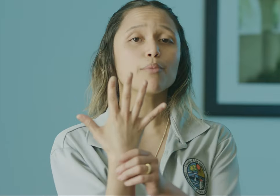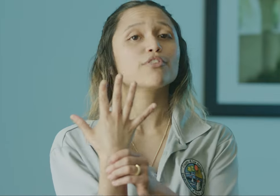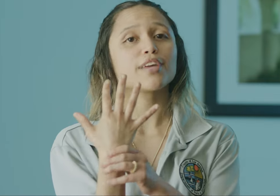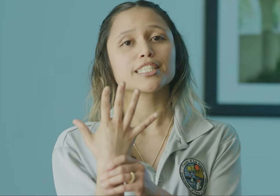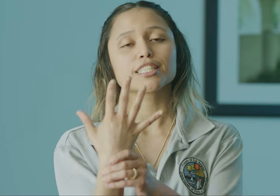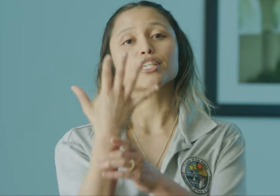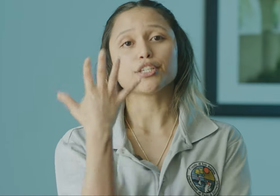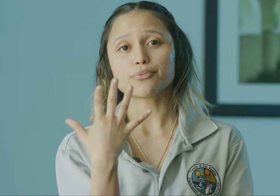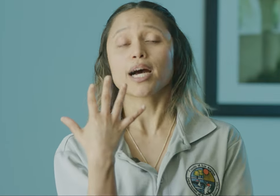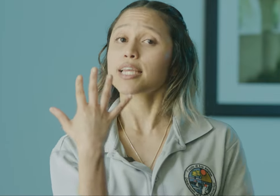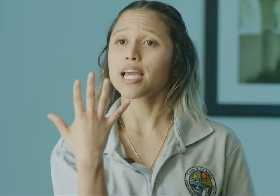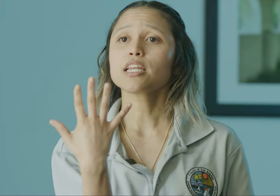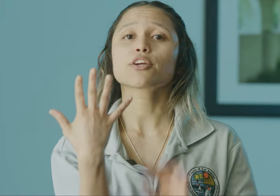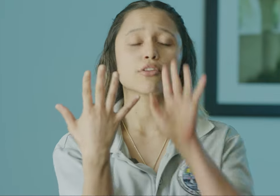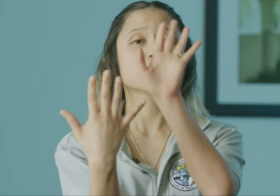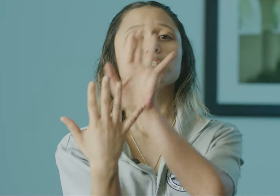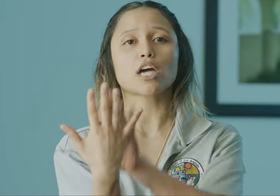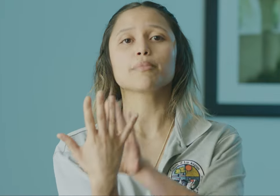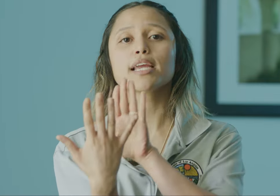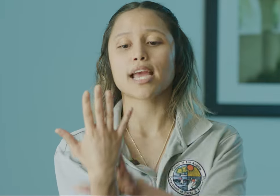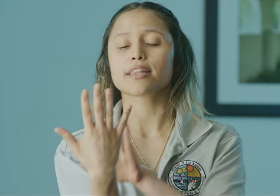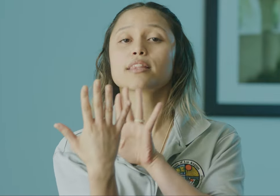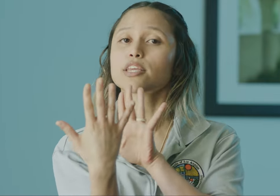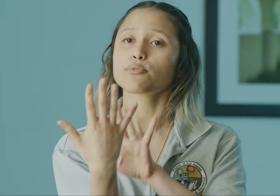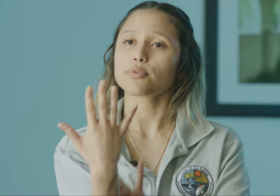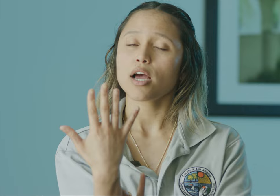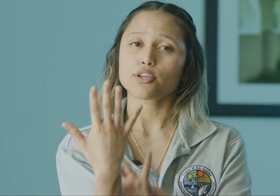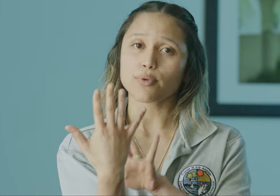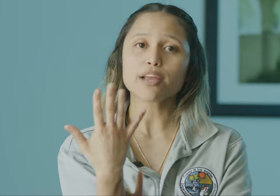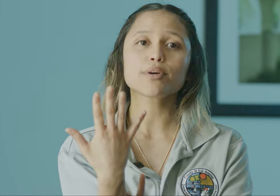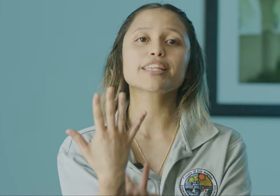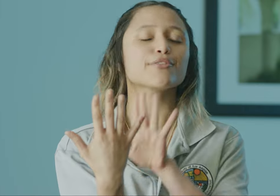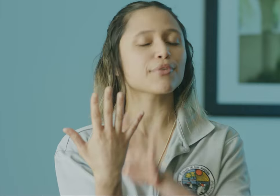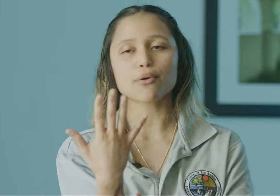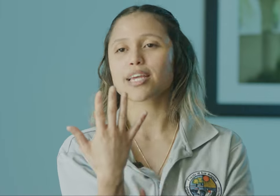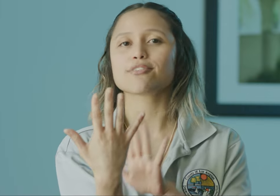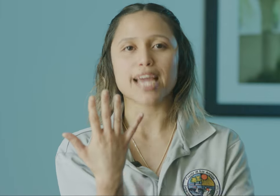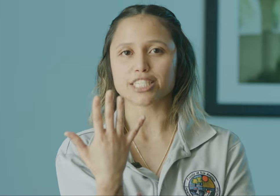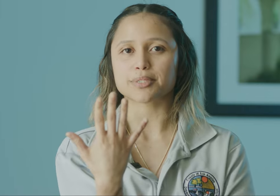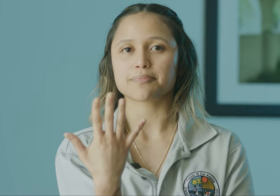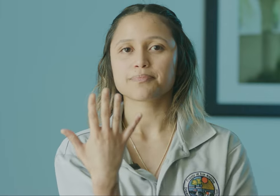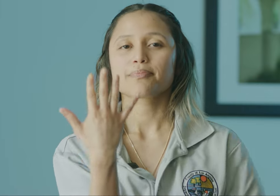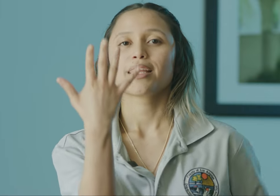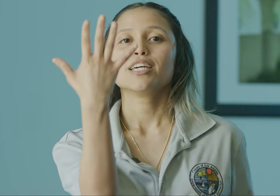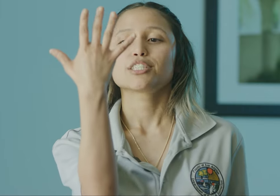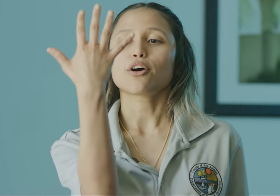will face you. Again, you're using the dominant hand that you write with, you throw with, you catch with. So